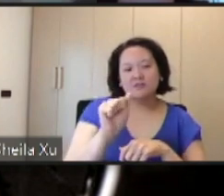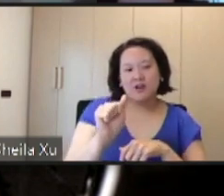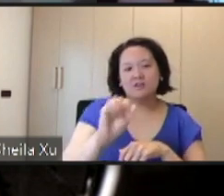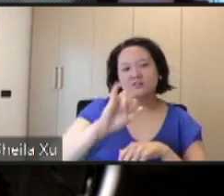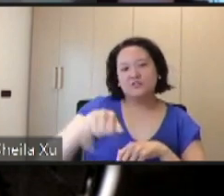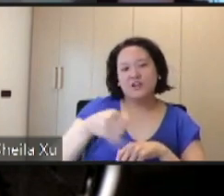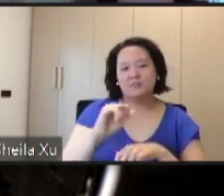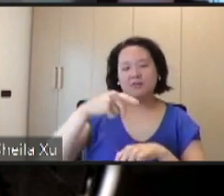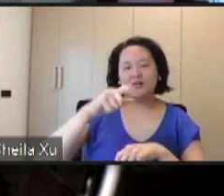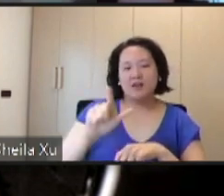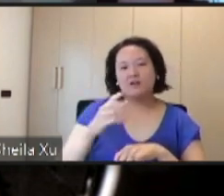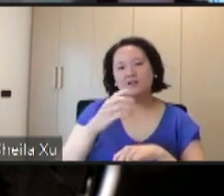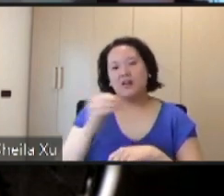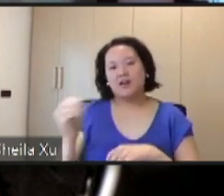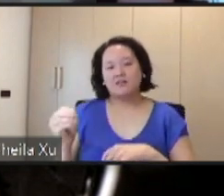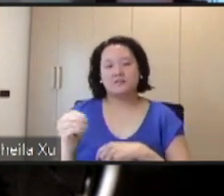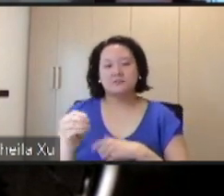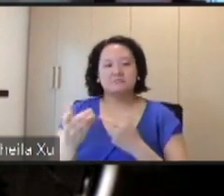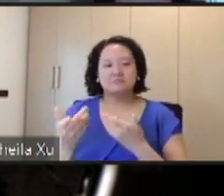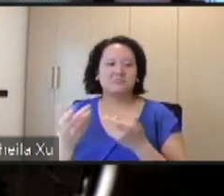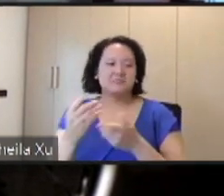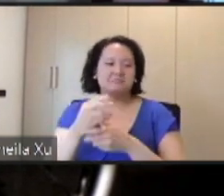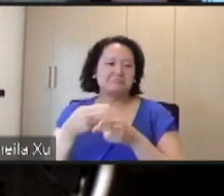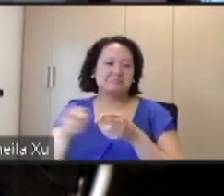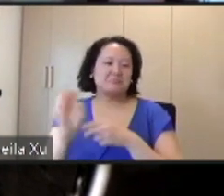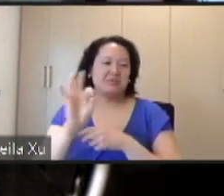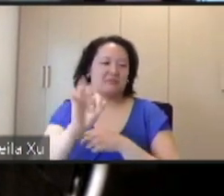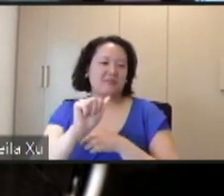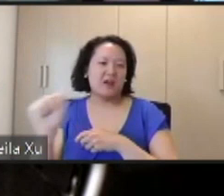then I went to work for NASA in the JPL.